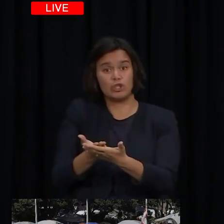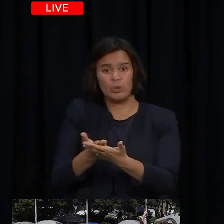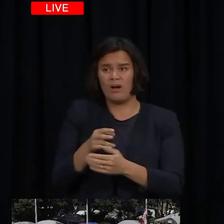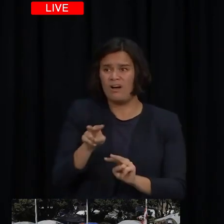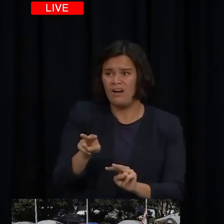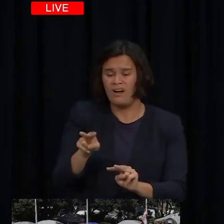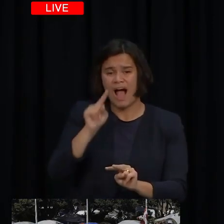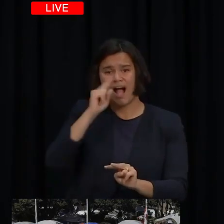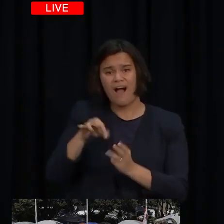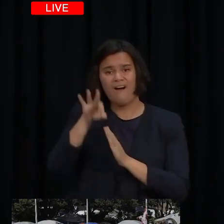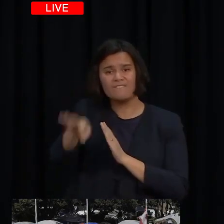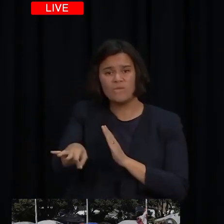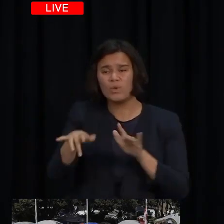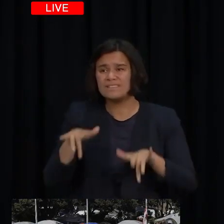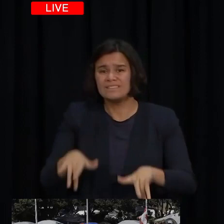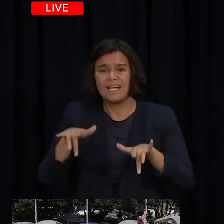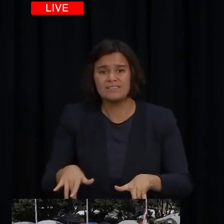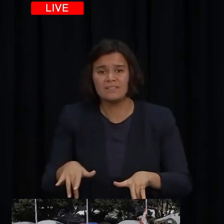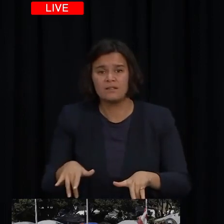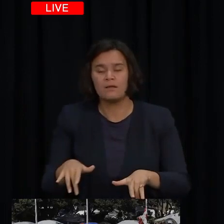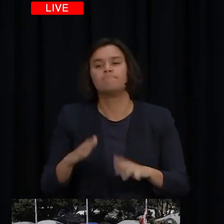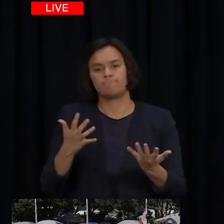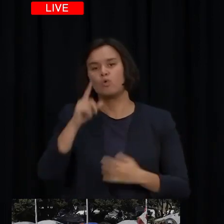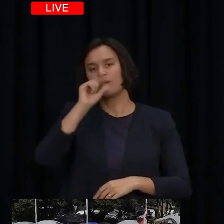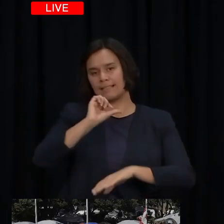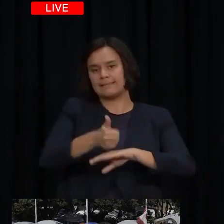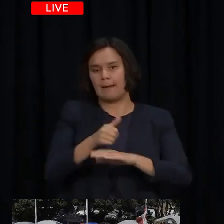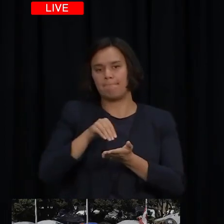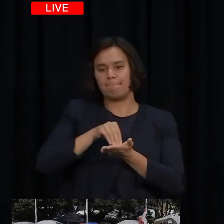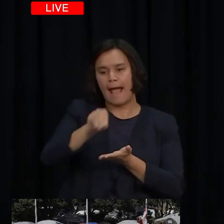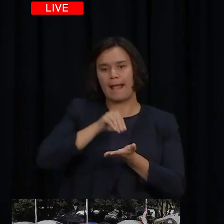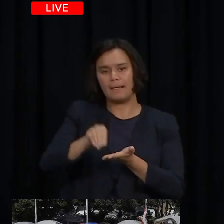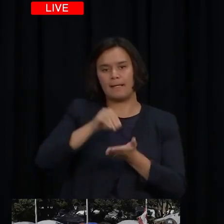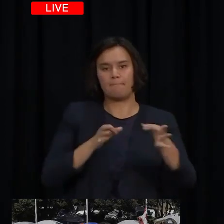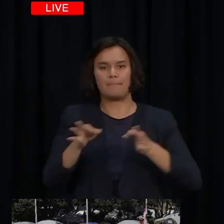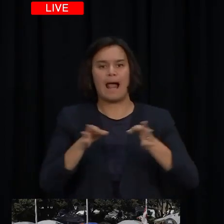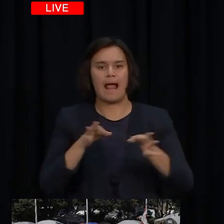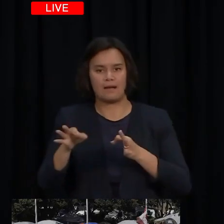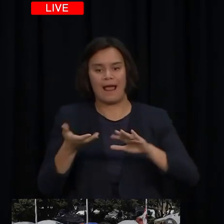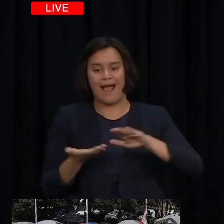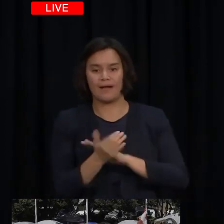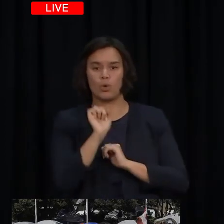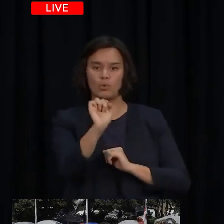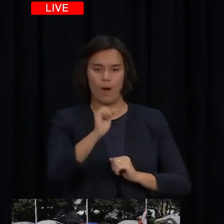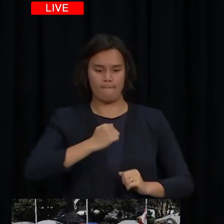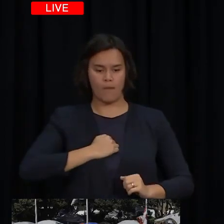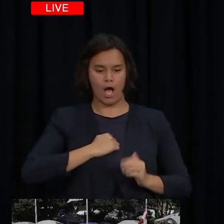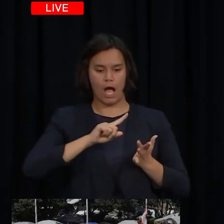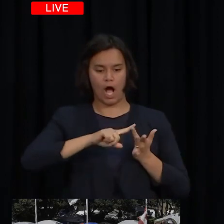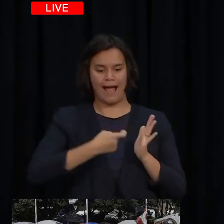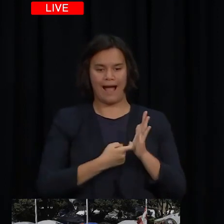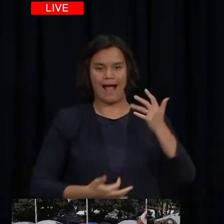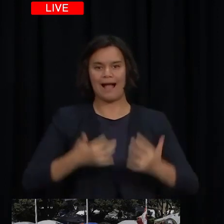it can pay it off over time simply by setting up an instalment arrangement in their MyIR account. Inland Revenue